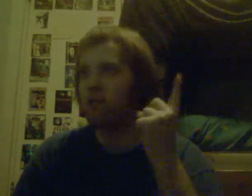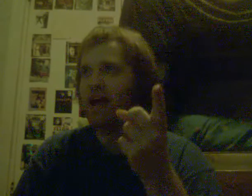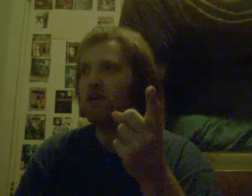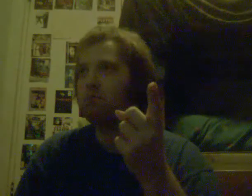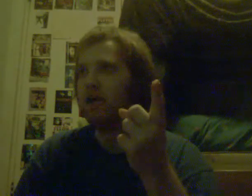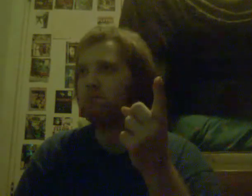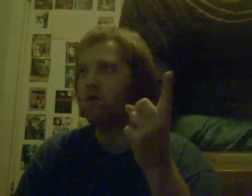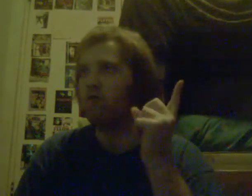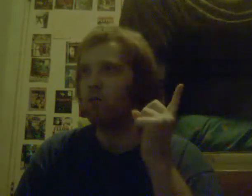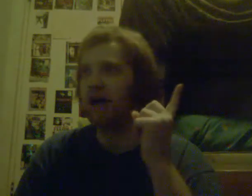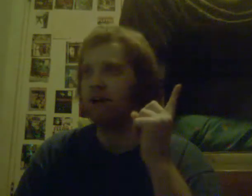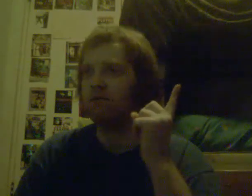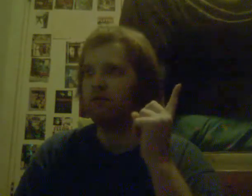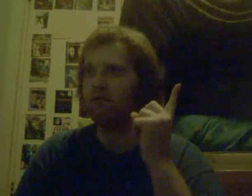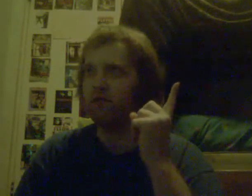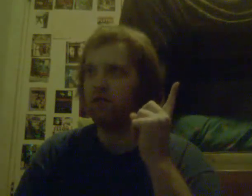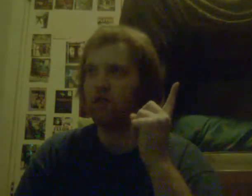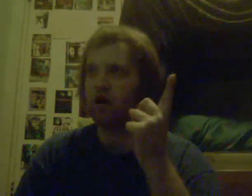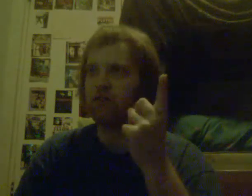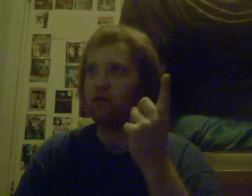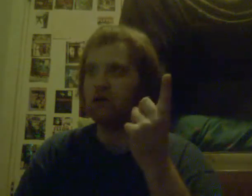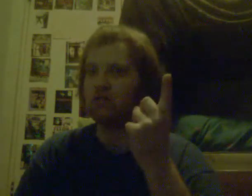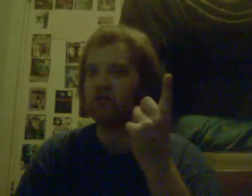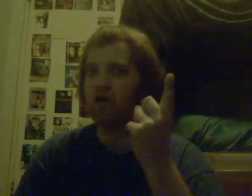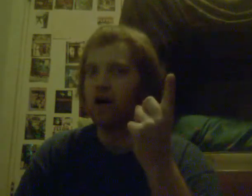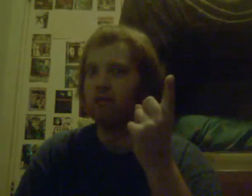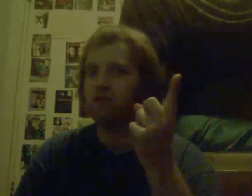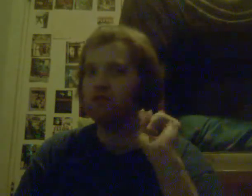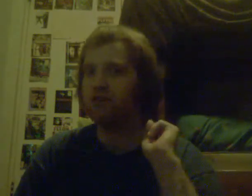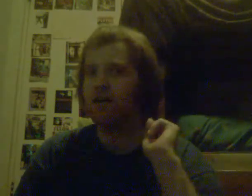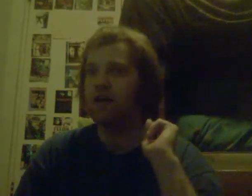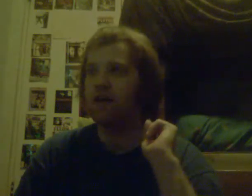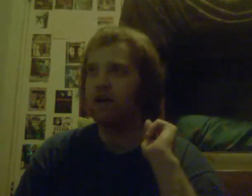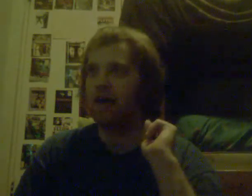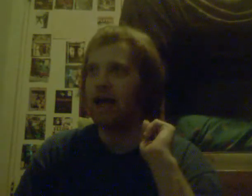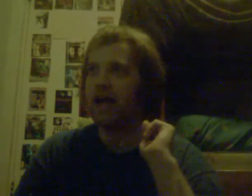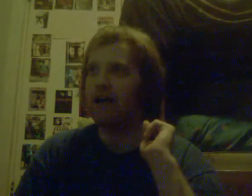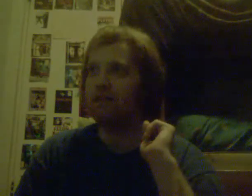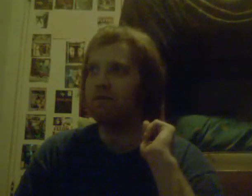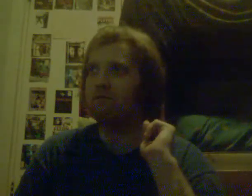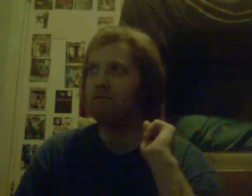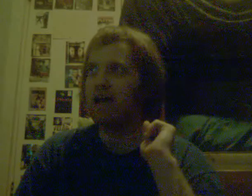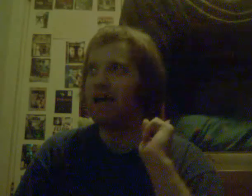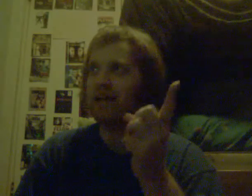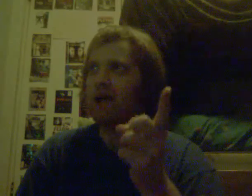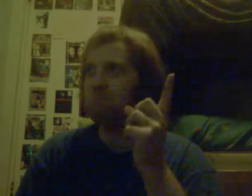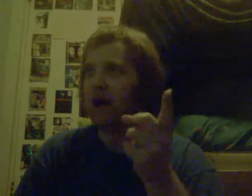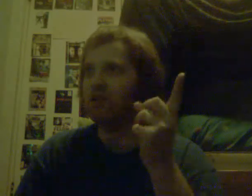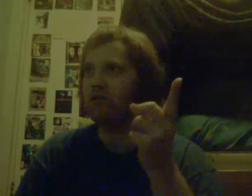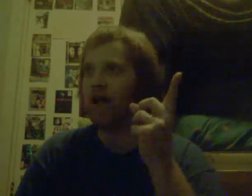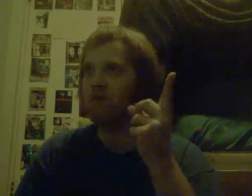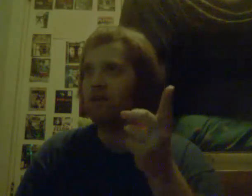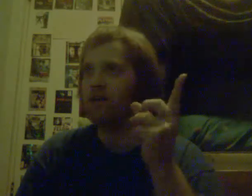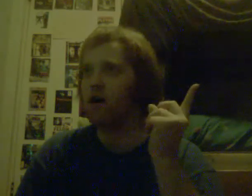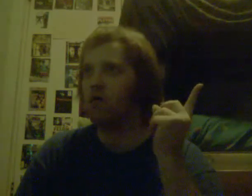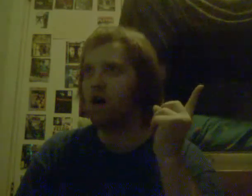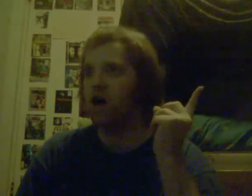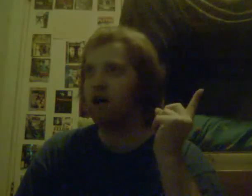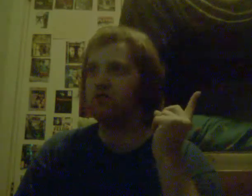thank you people for my for for the 101 describers and and i might do that video on